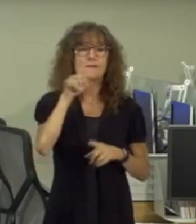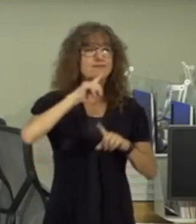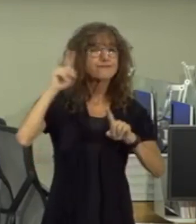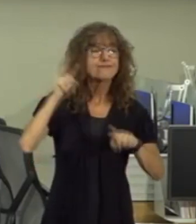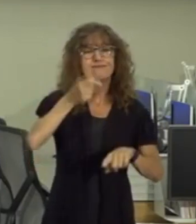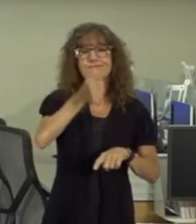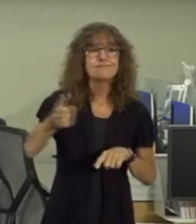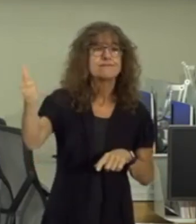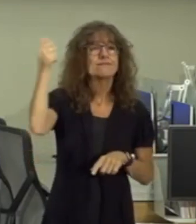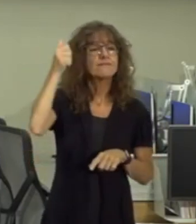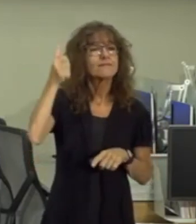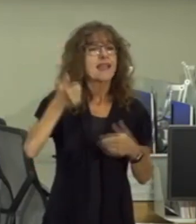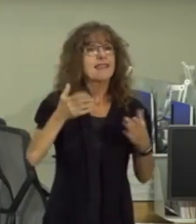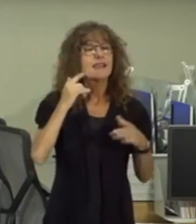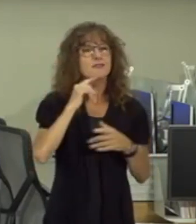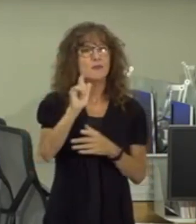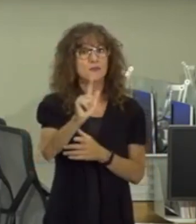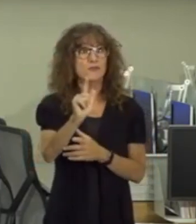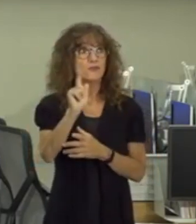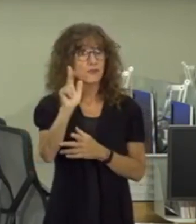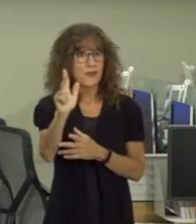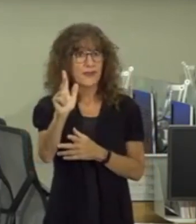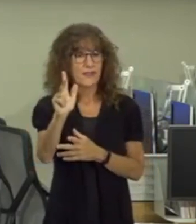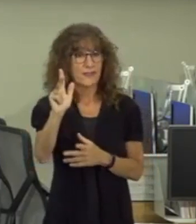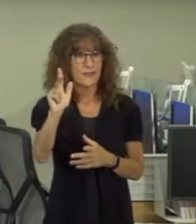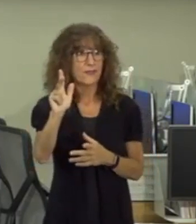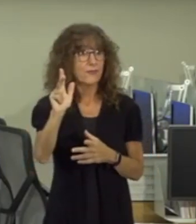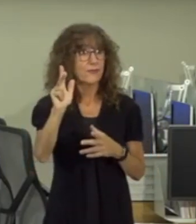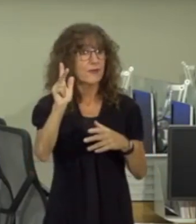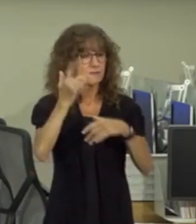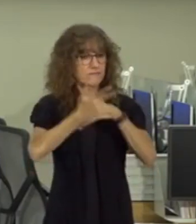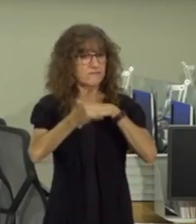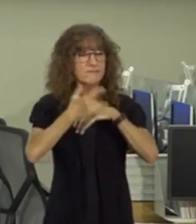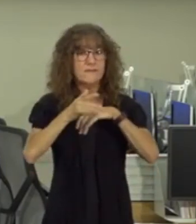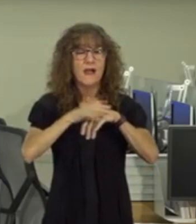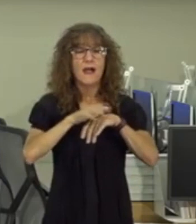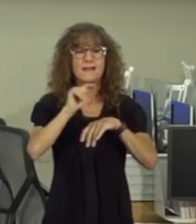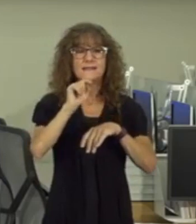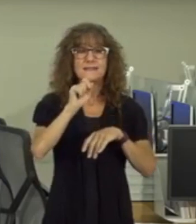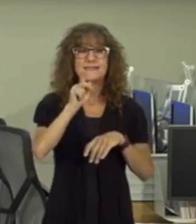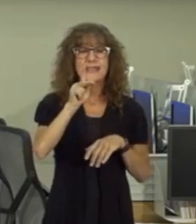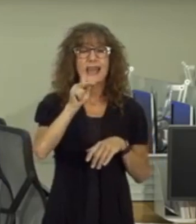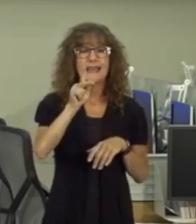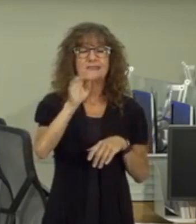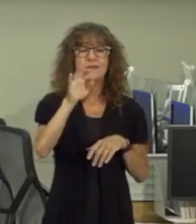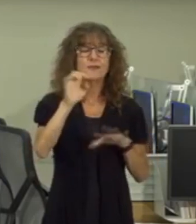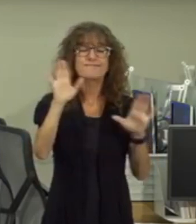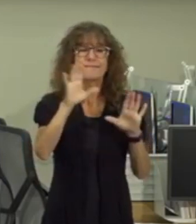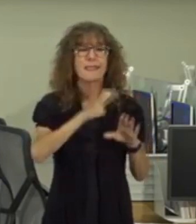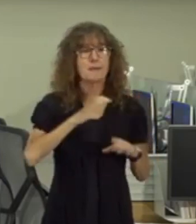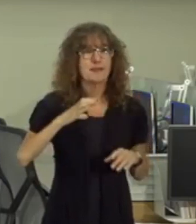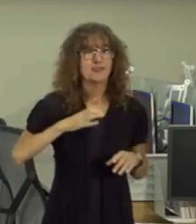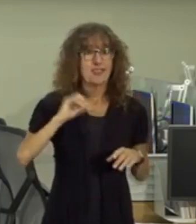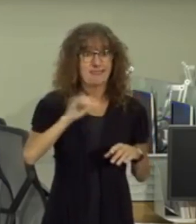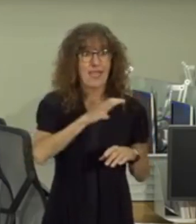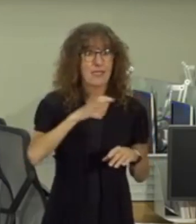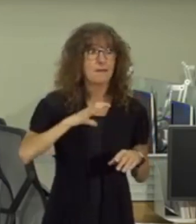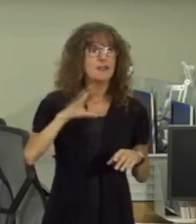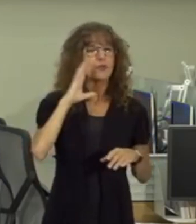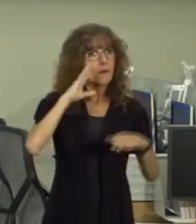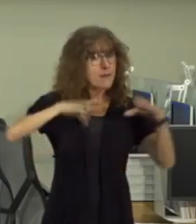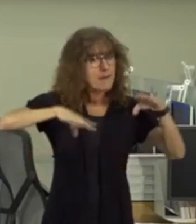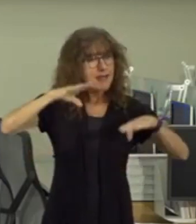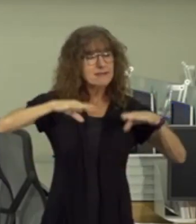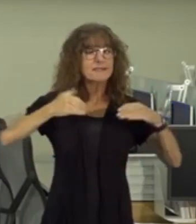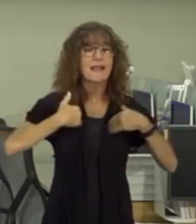order and it allows for 23 um spaces on the task force i mean on the commission and so that commission will be balanced